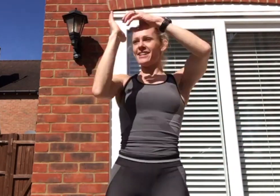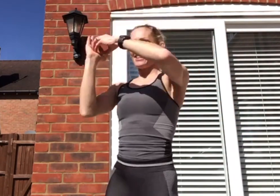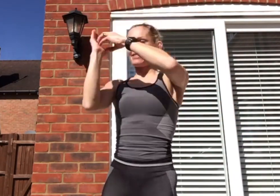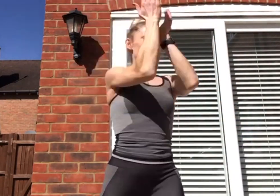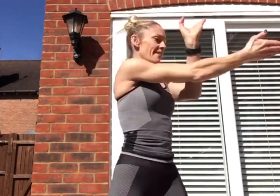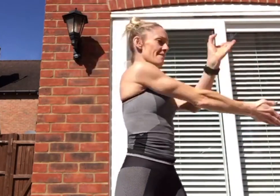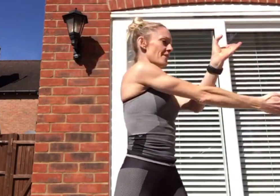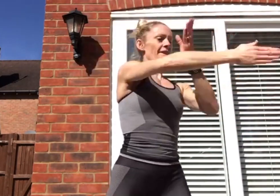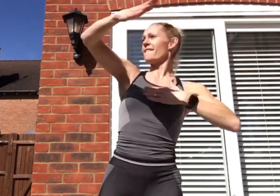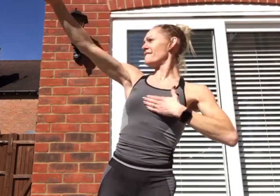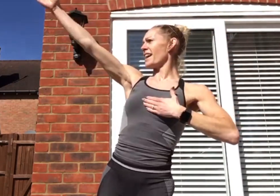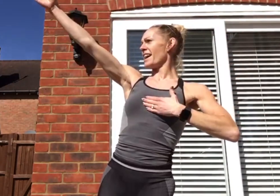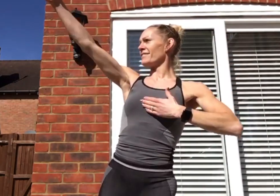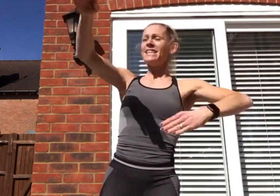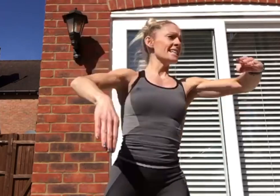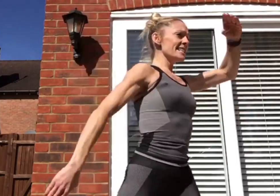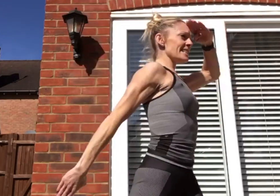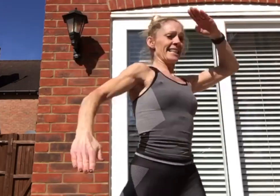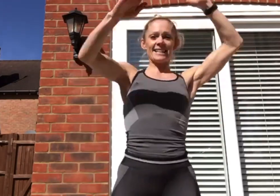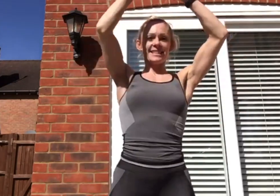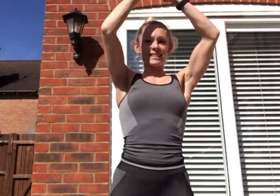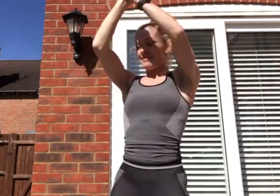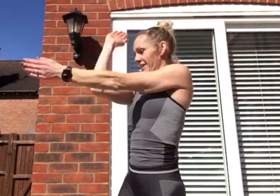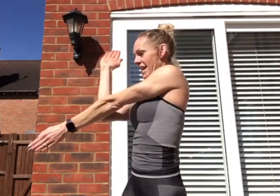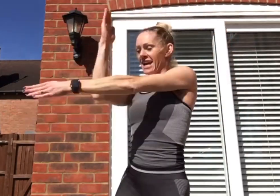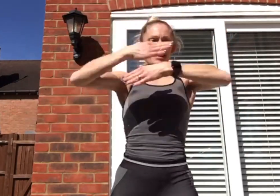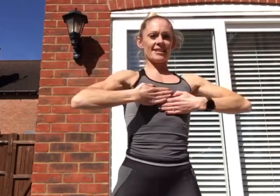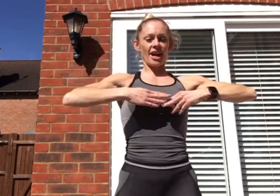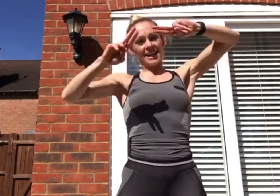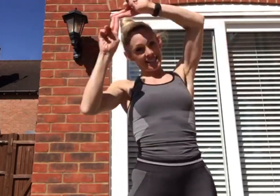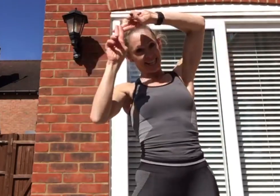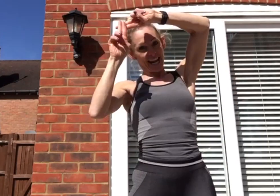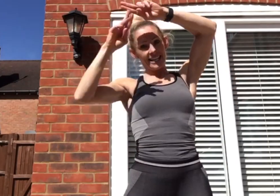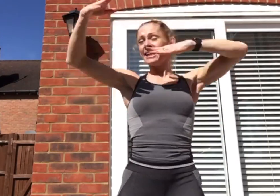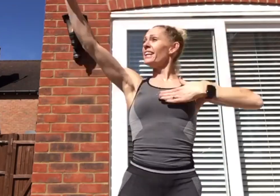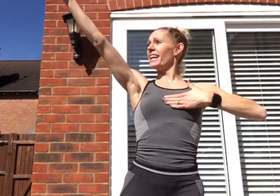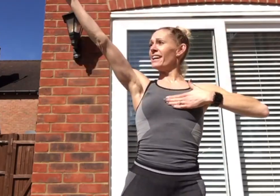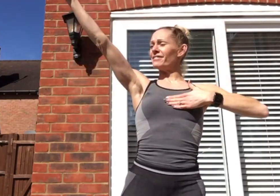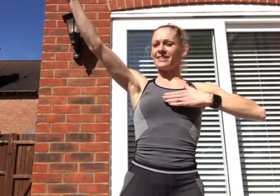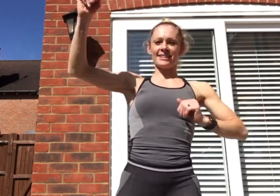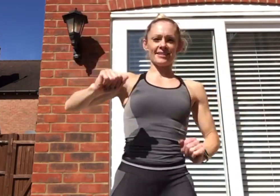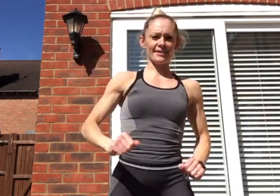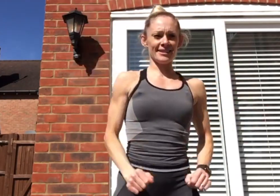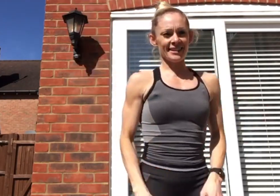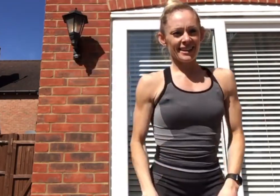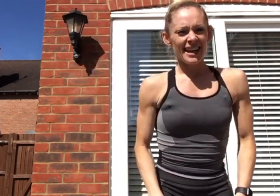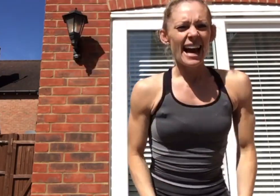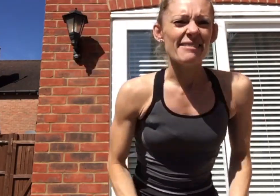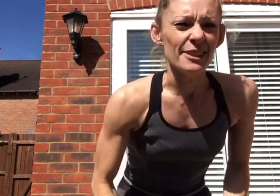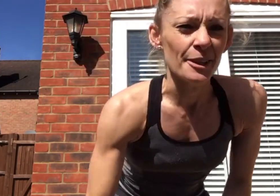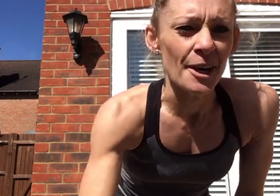3, 4, 5, 6, 7, 8, 9, 10, 11. Have a little go.